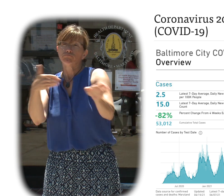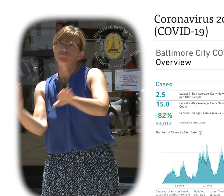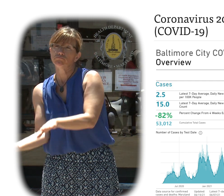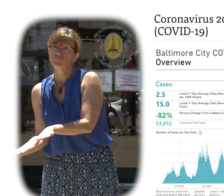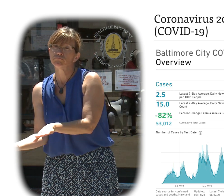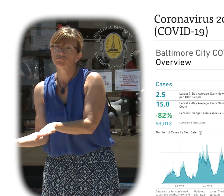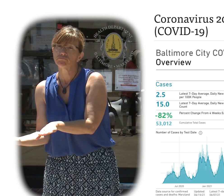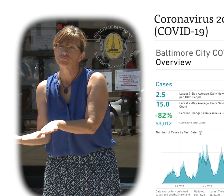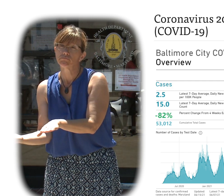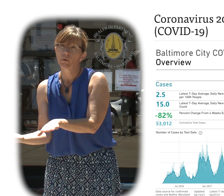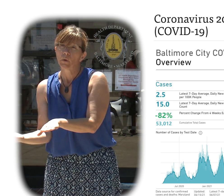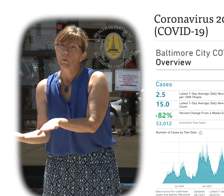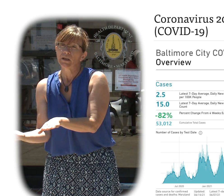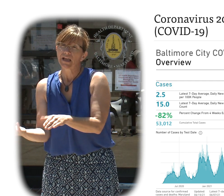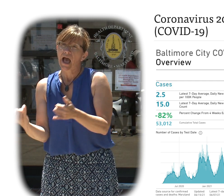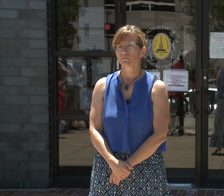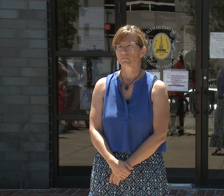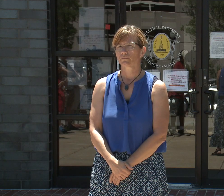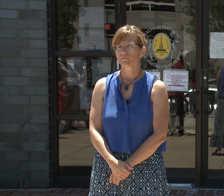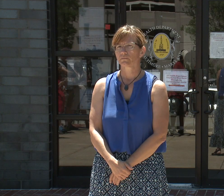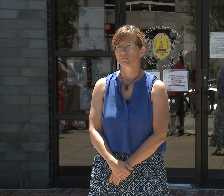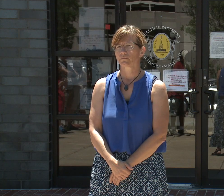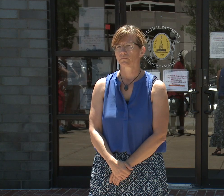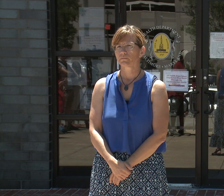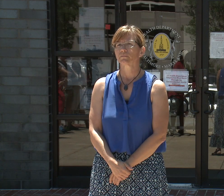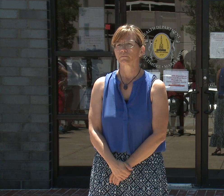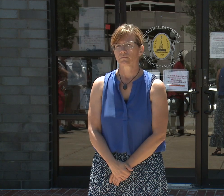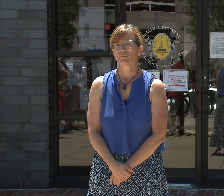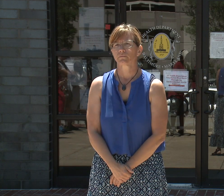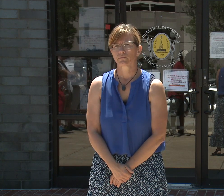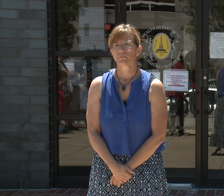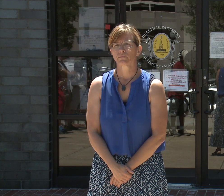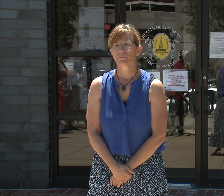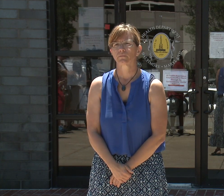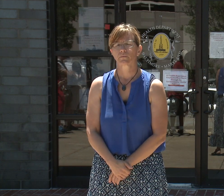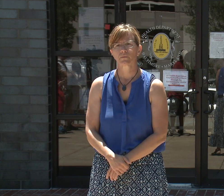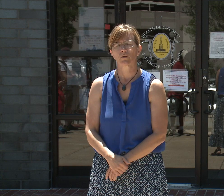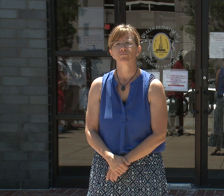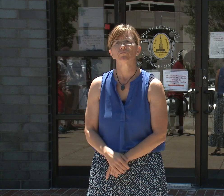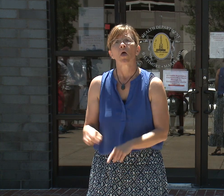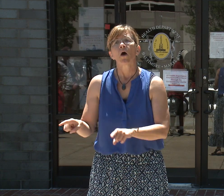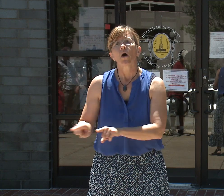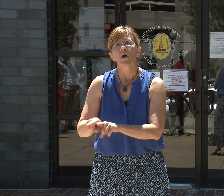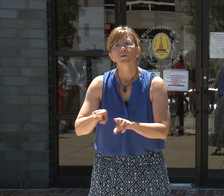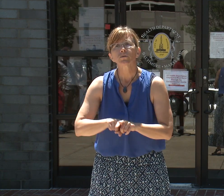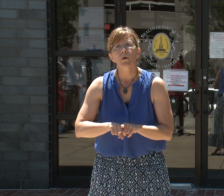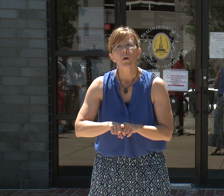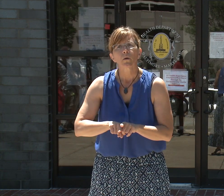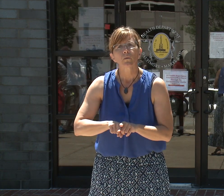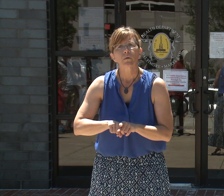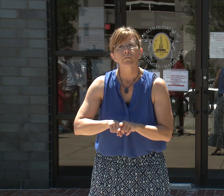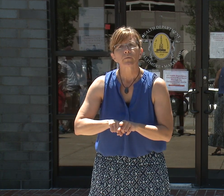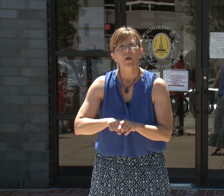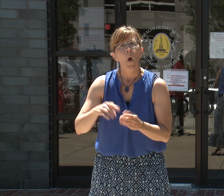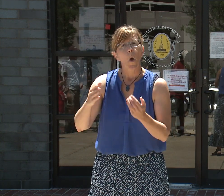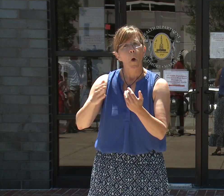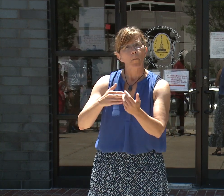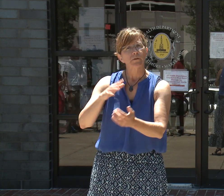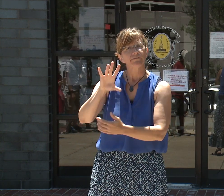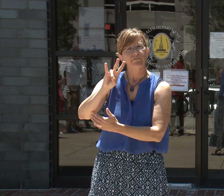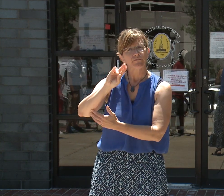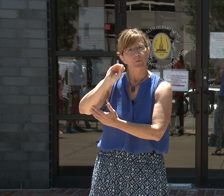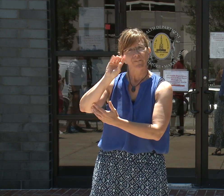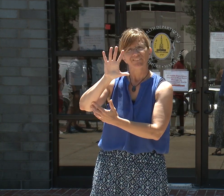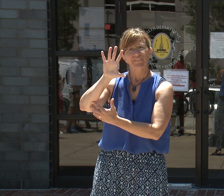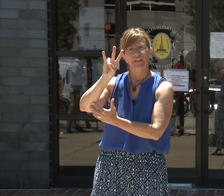averaging close to two deaths per day. Also, as of today, nearly 57 percent of adults 18 and older